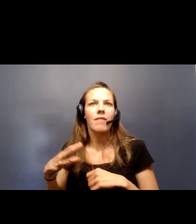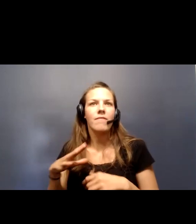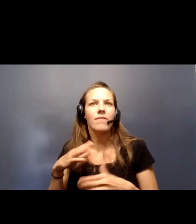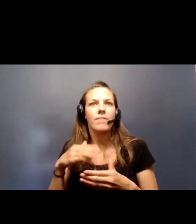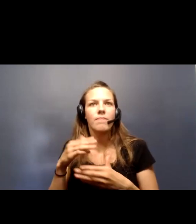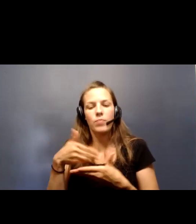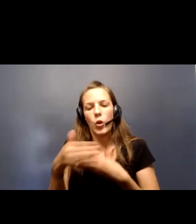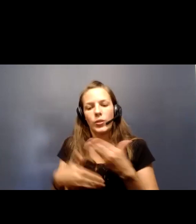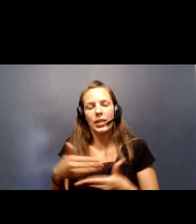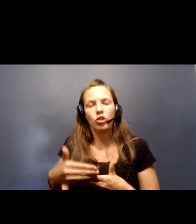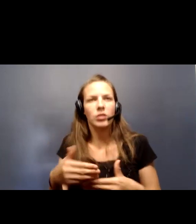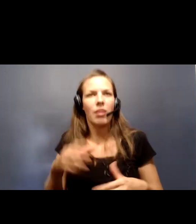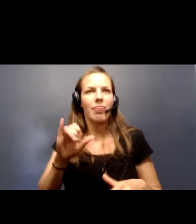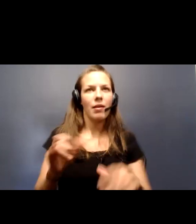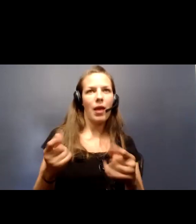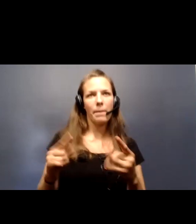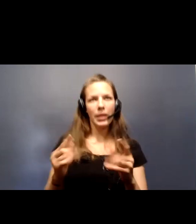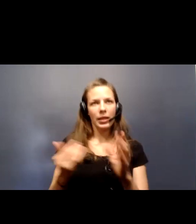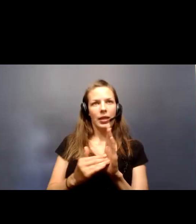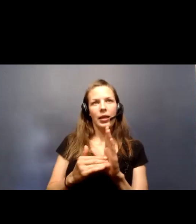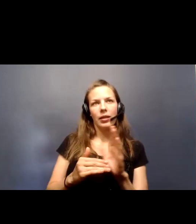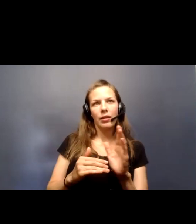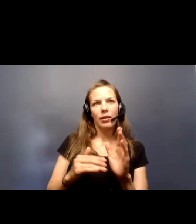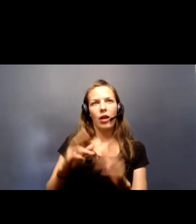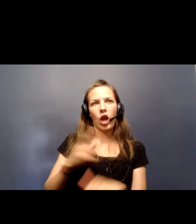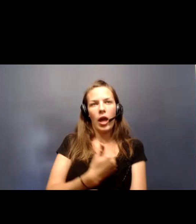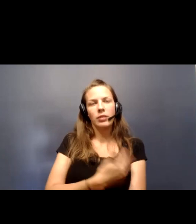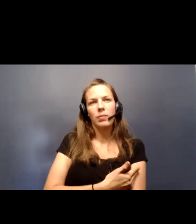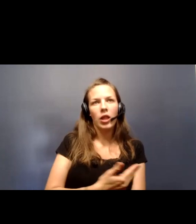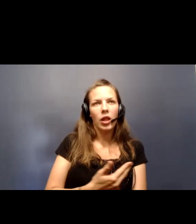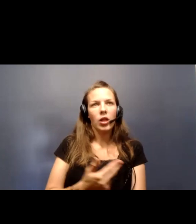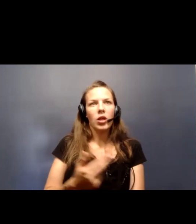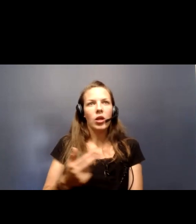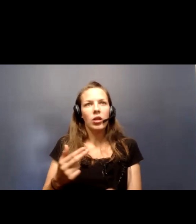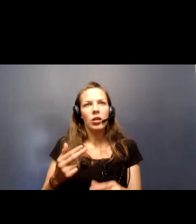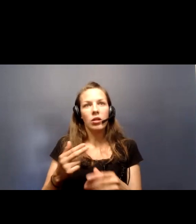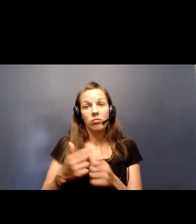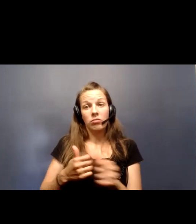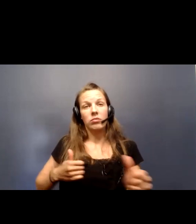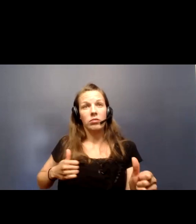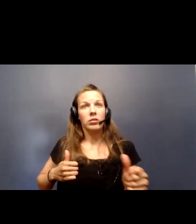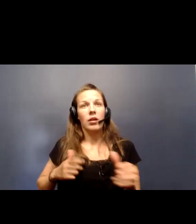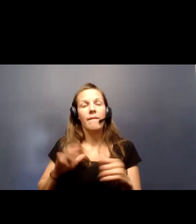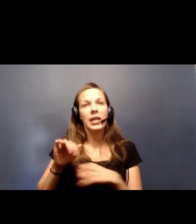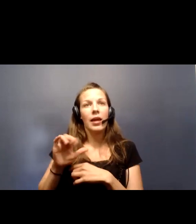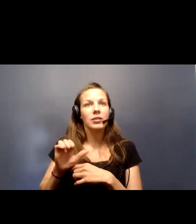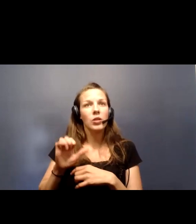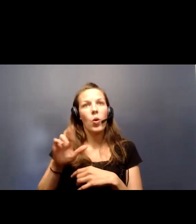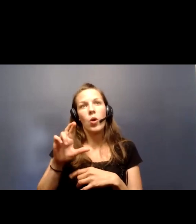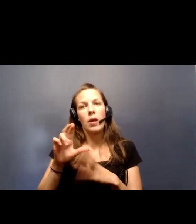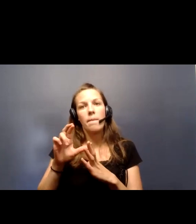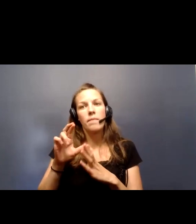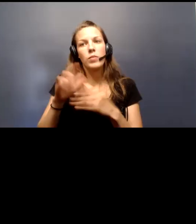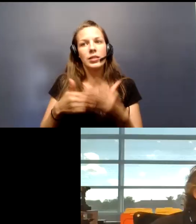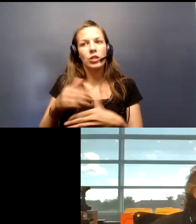back on, you know, hospitals really, you I would say are working through a backlog of cases or procedures that